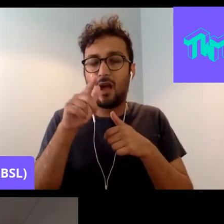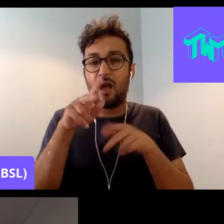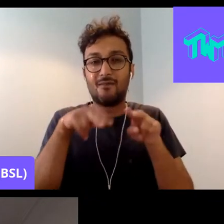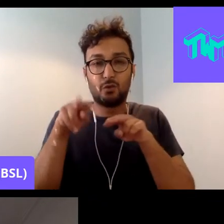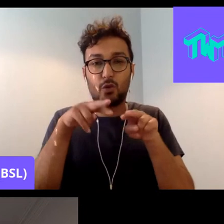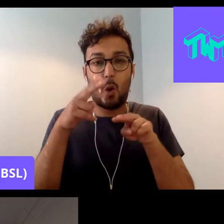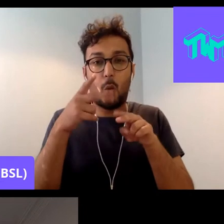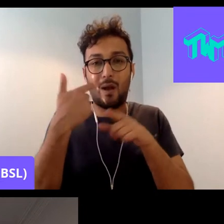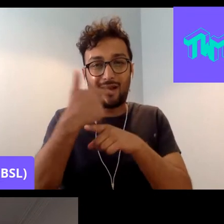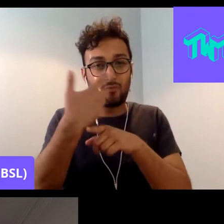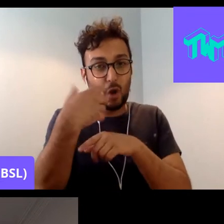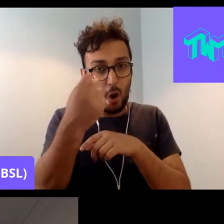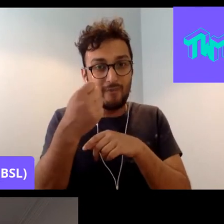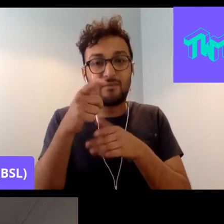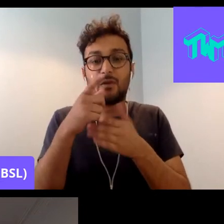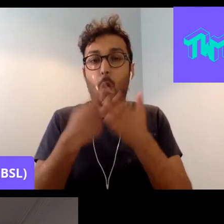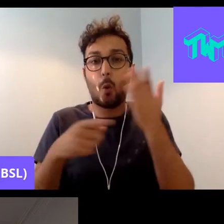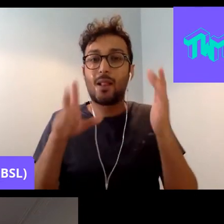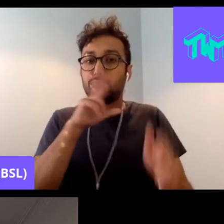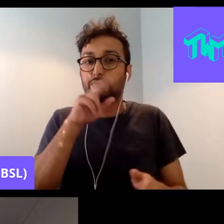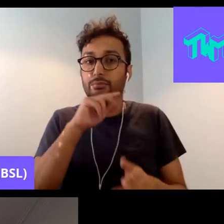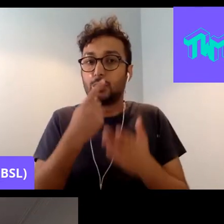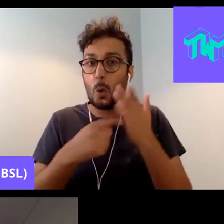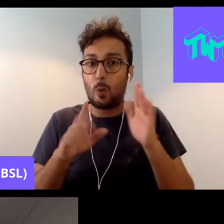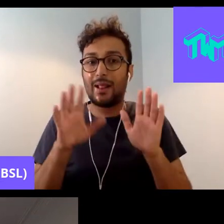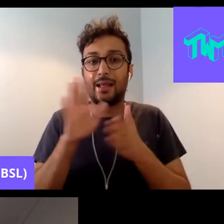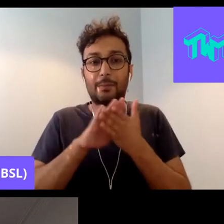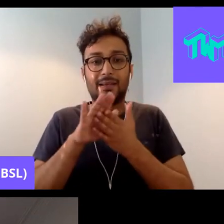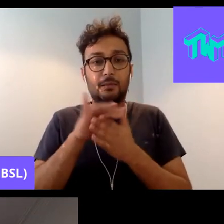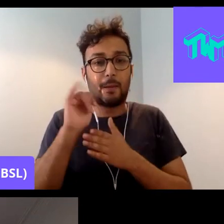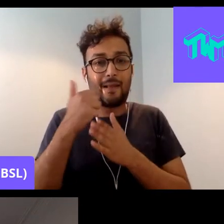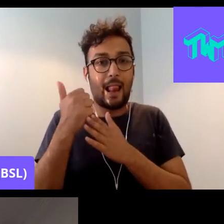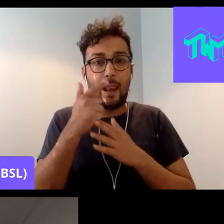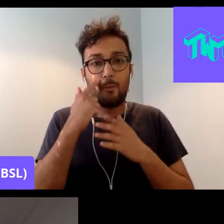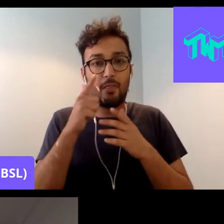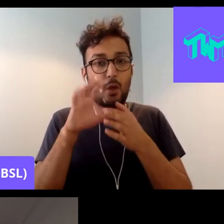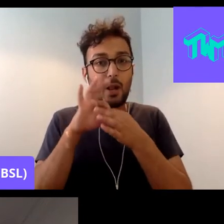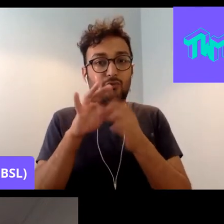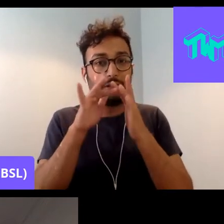we would have less sort of cutting out? Okay, let me see.